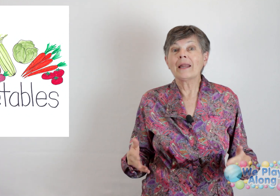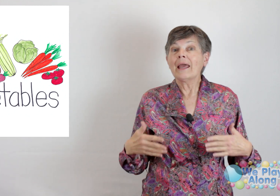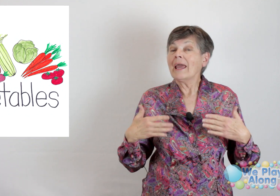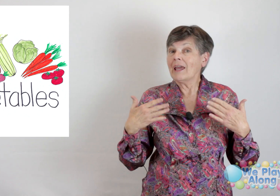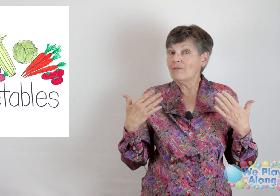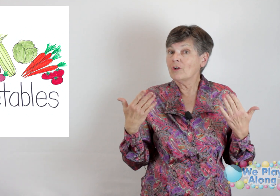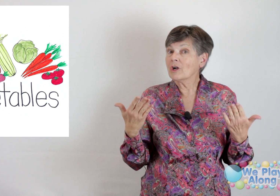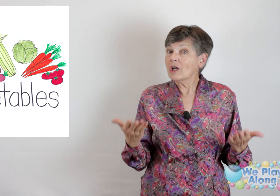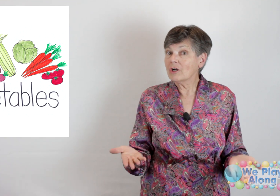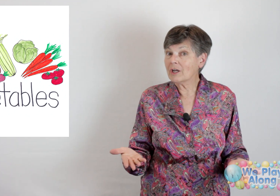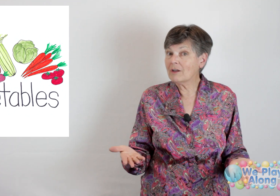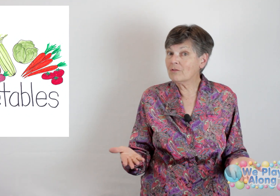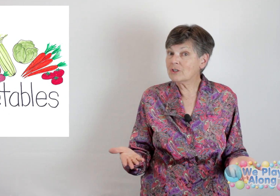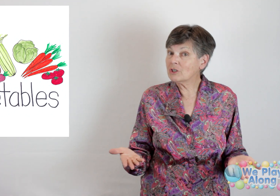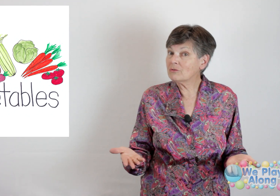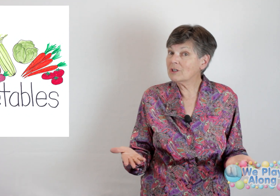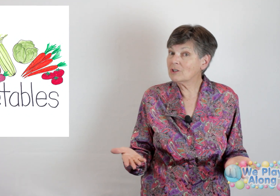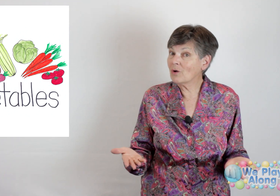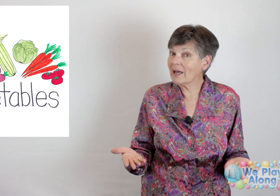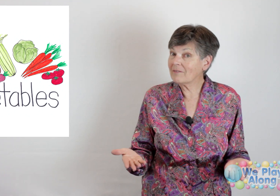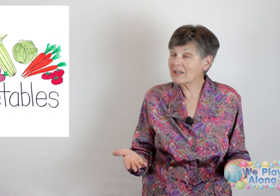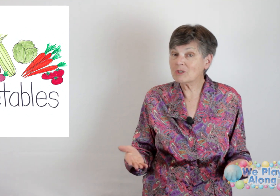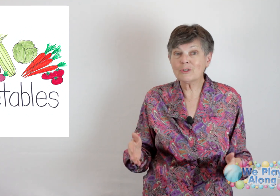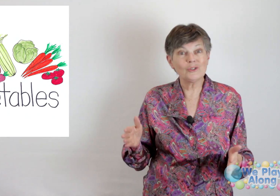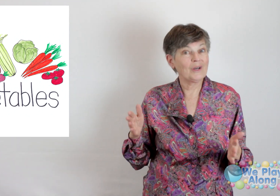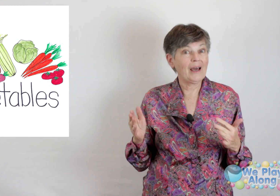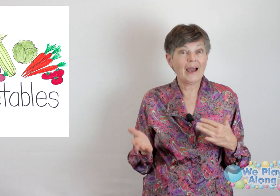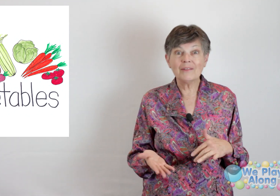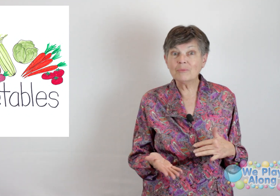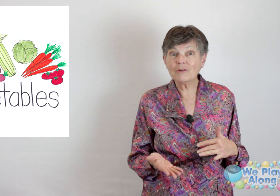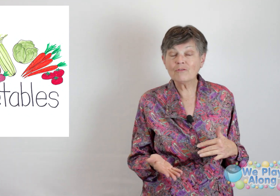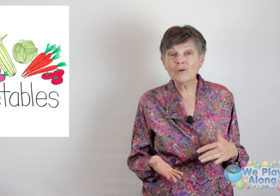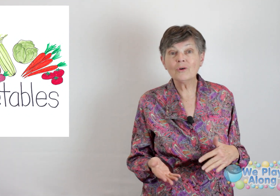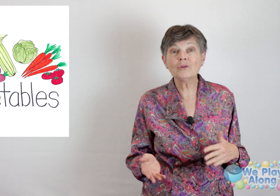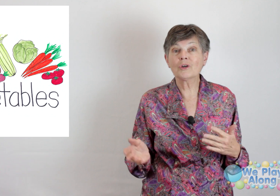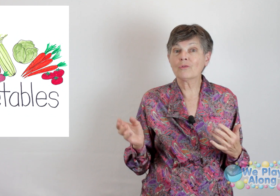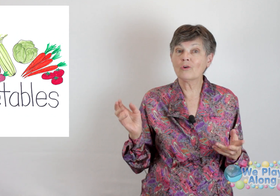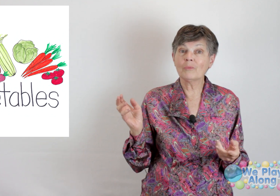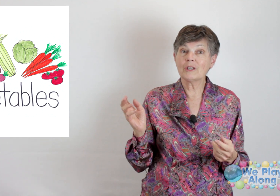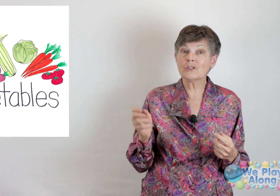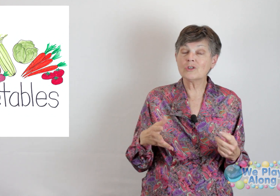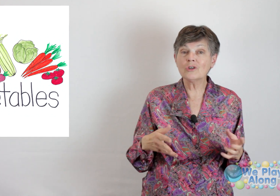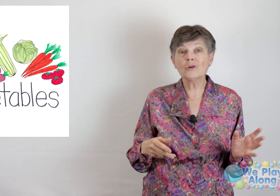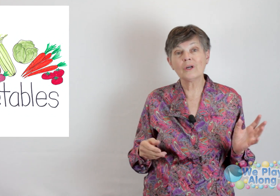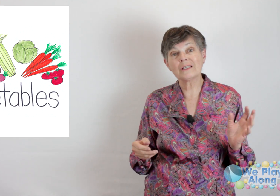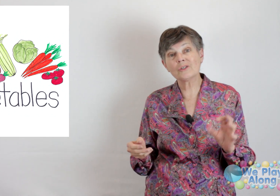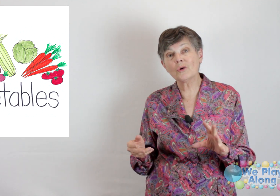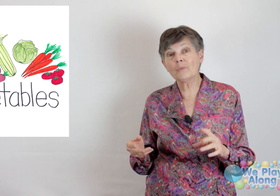if you're cooking for children that don't like vegetables, you can hide them in food. You can throw them in a stew, in a soup.